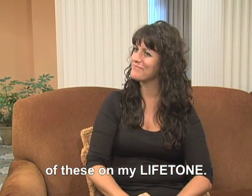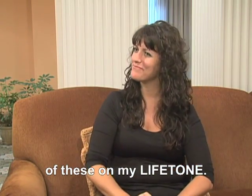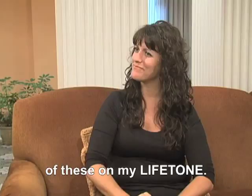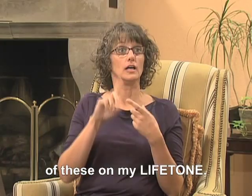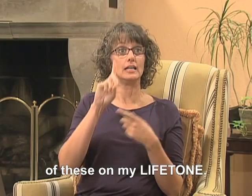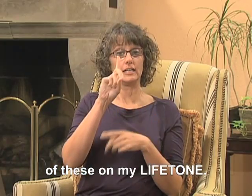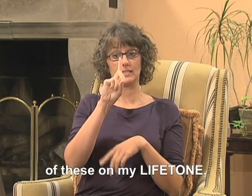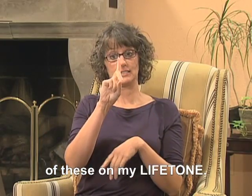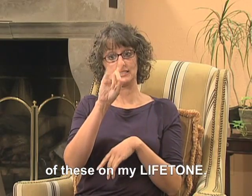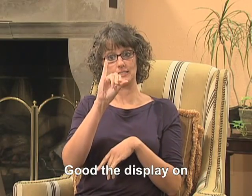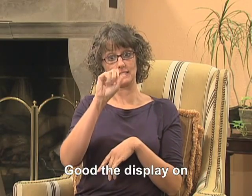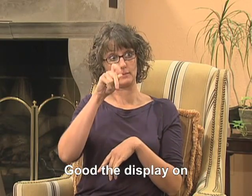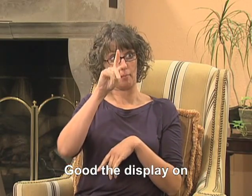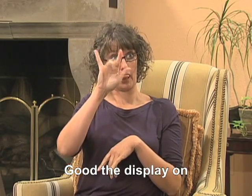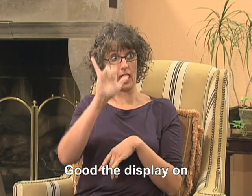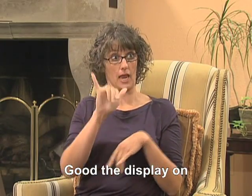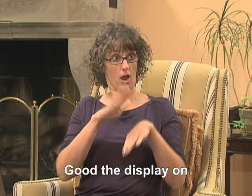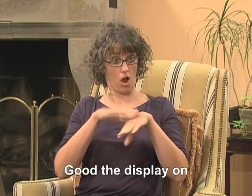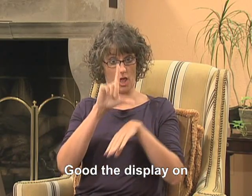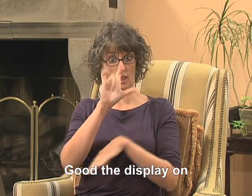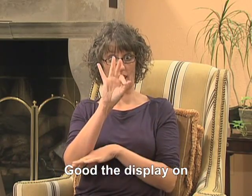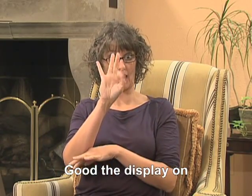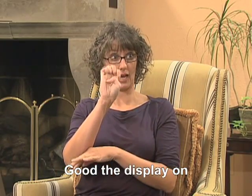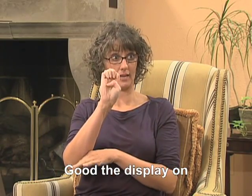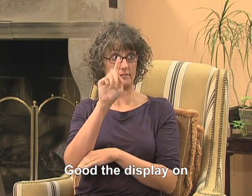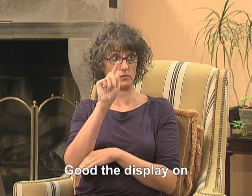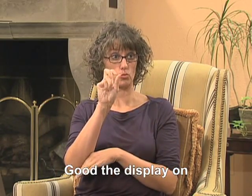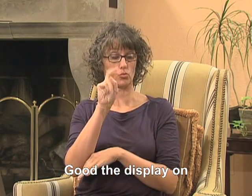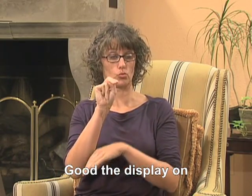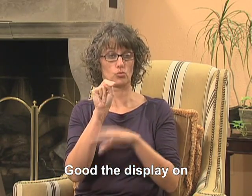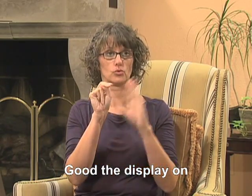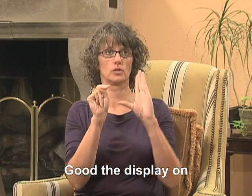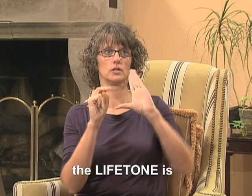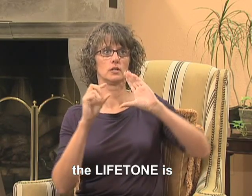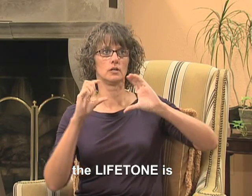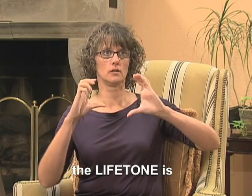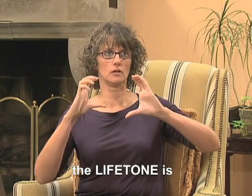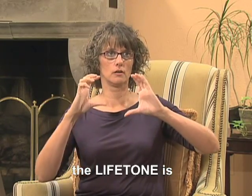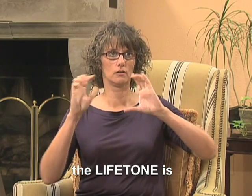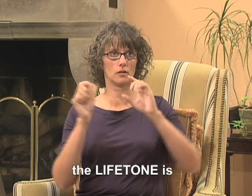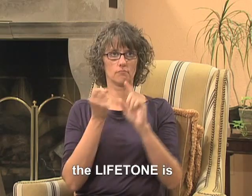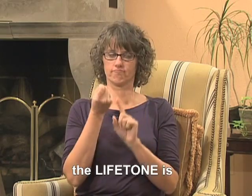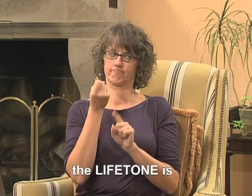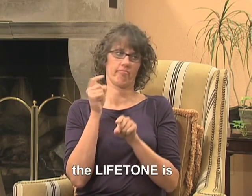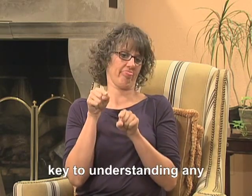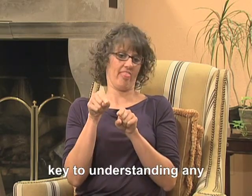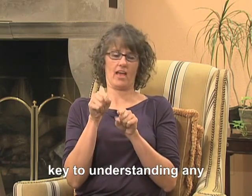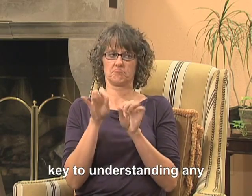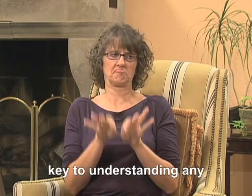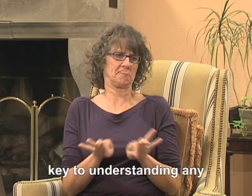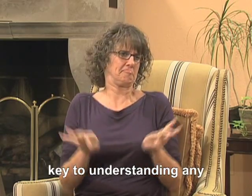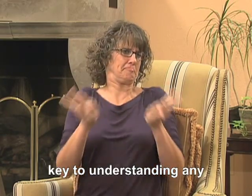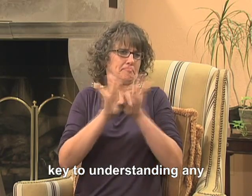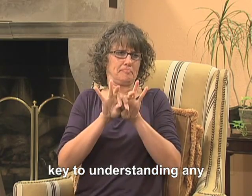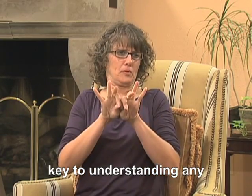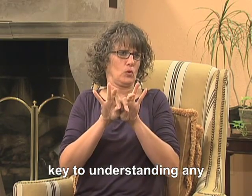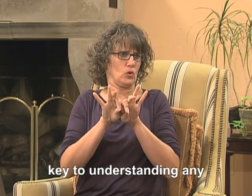Good. The display on the Lifetone is key to understanding